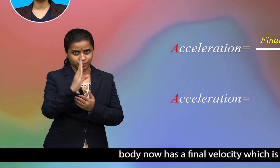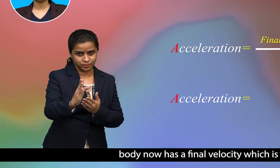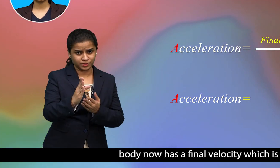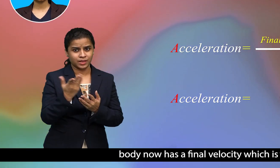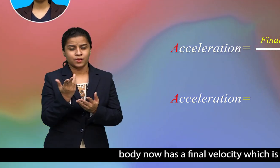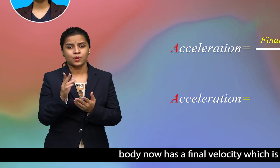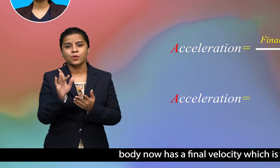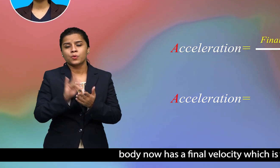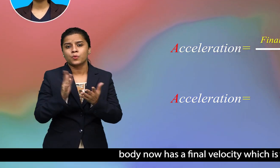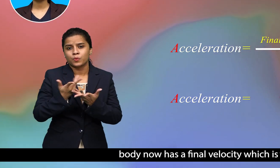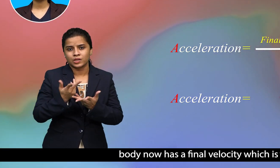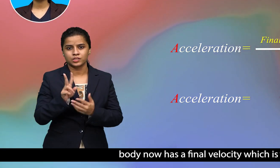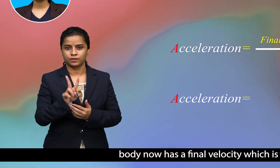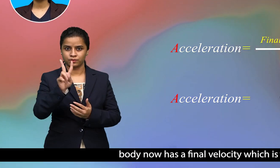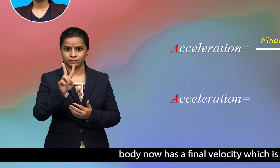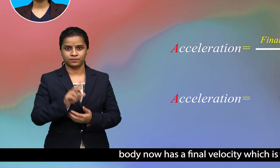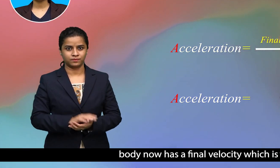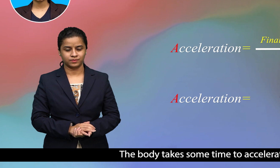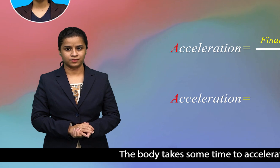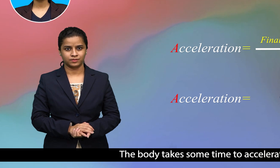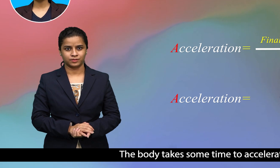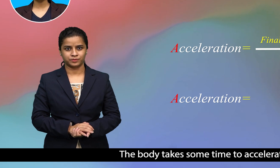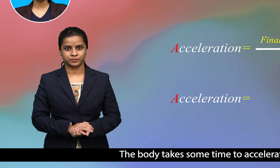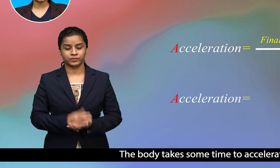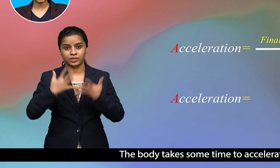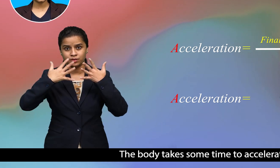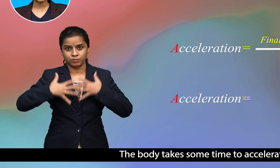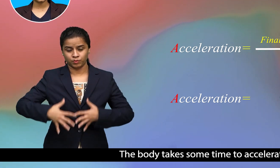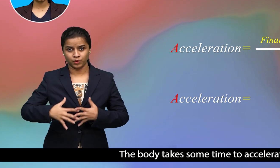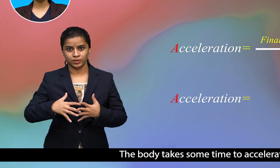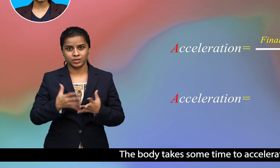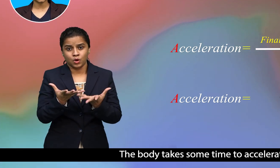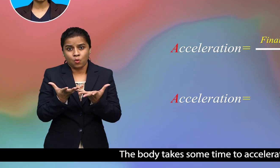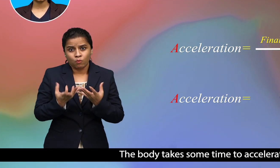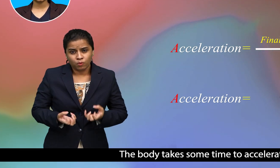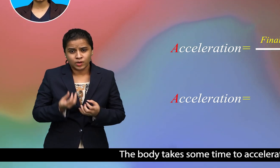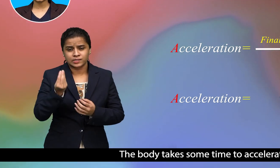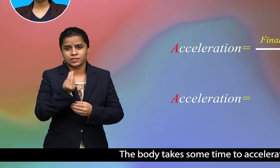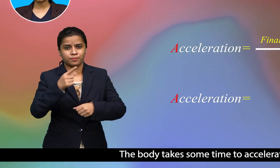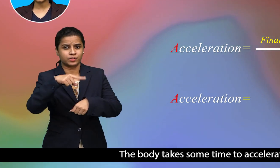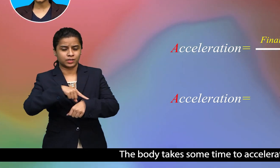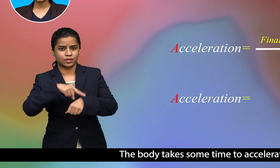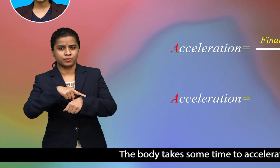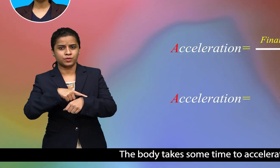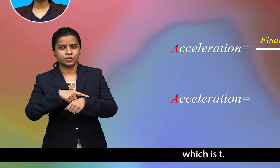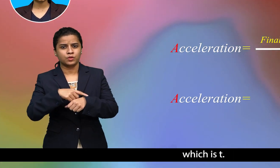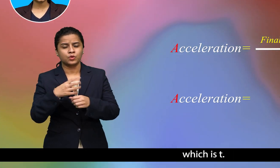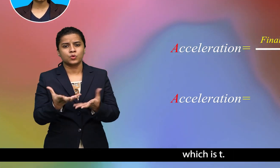the body takes some time to accelerate which is